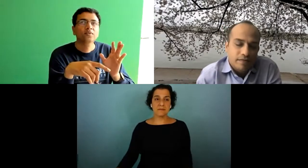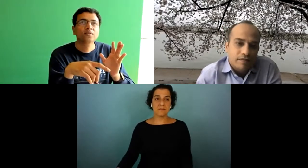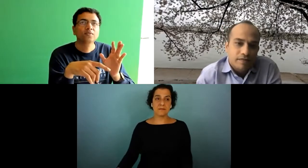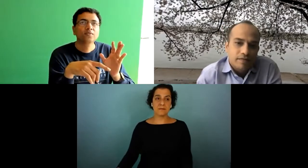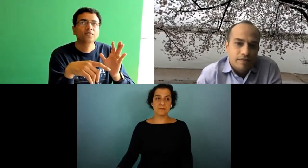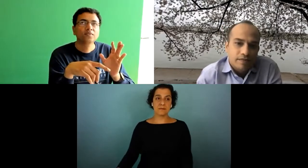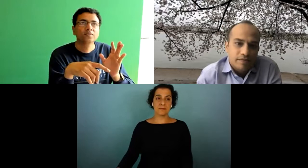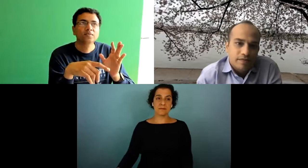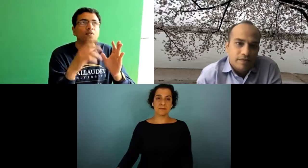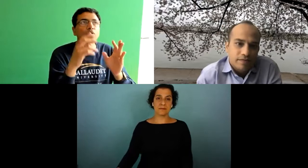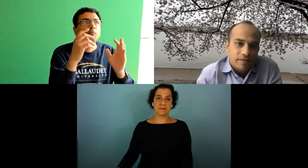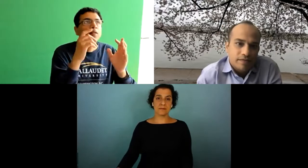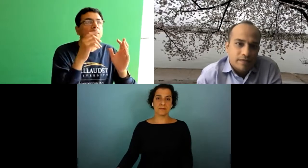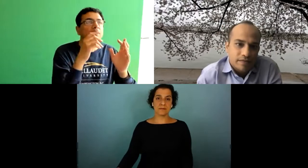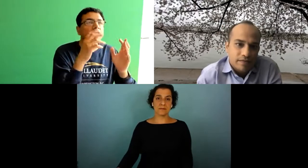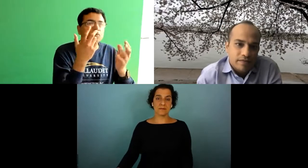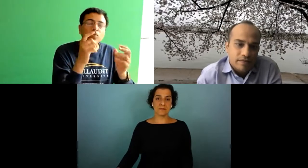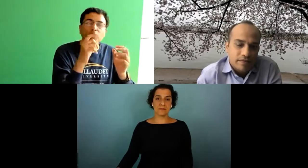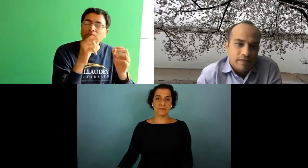because a person would need to copy you